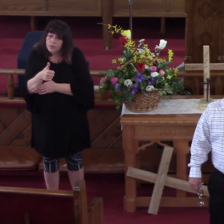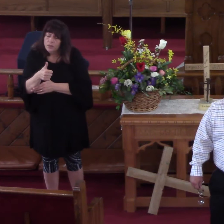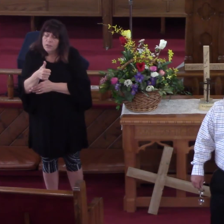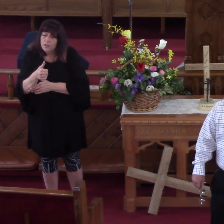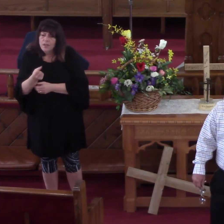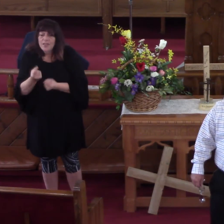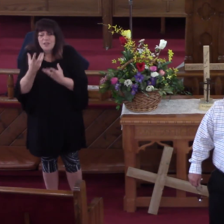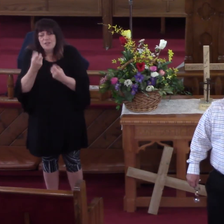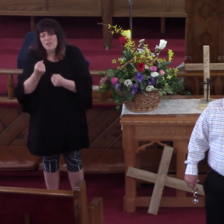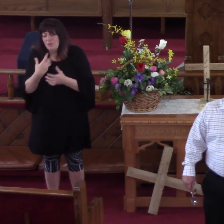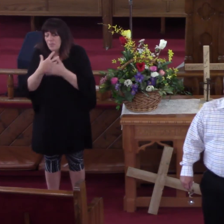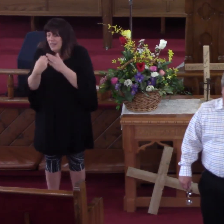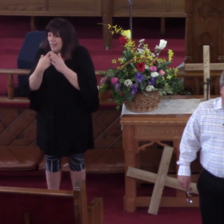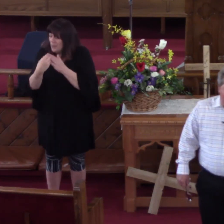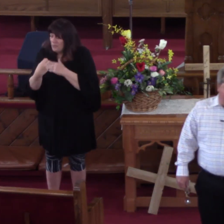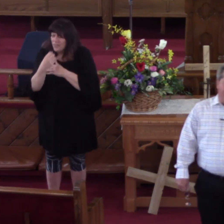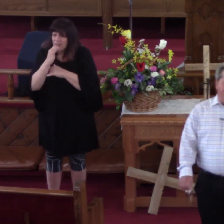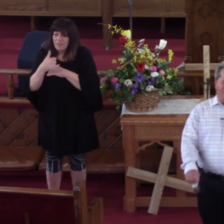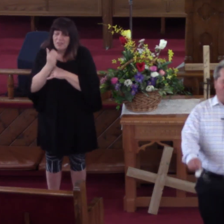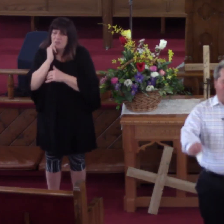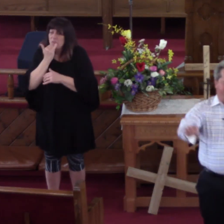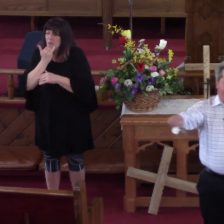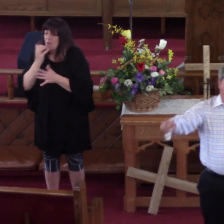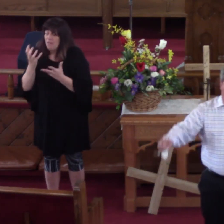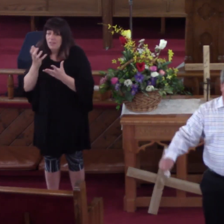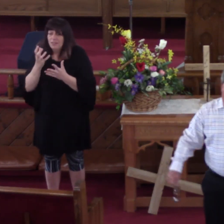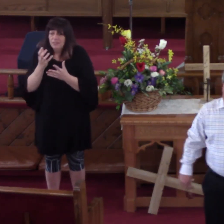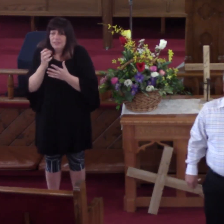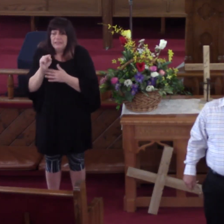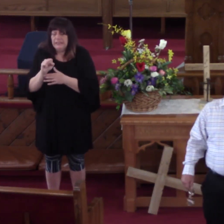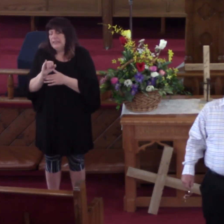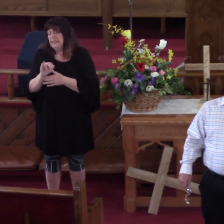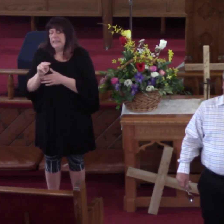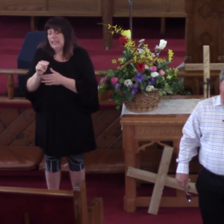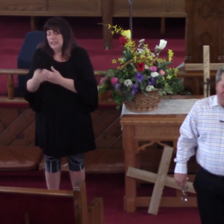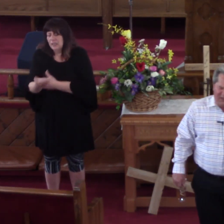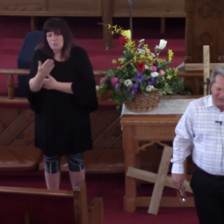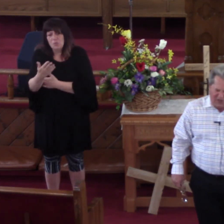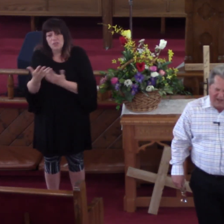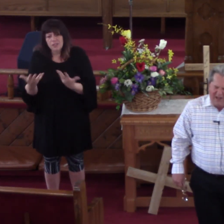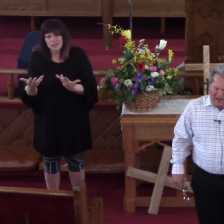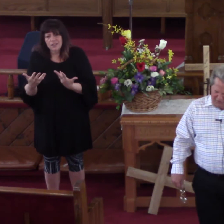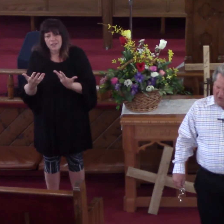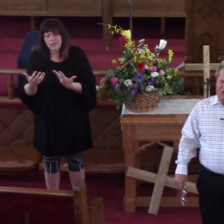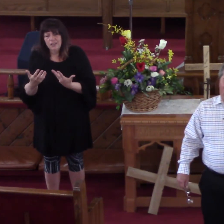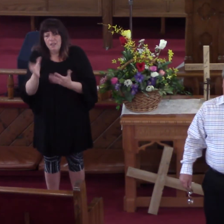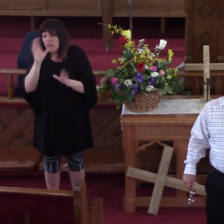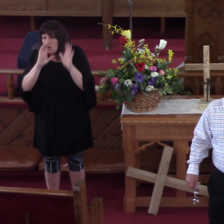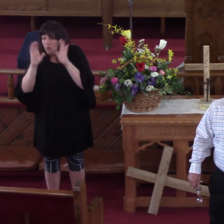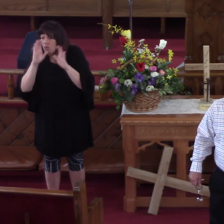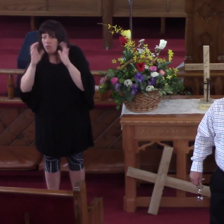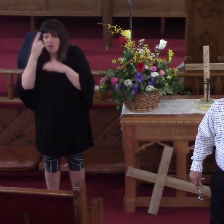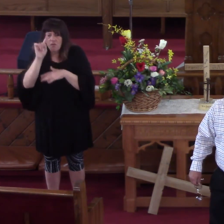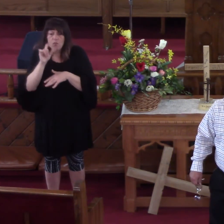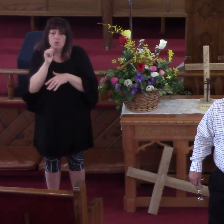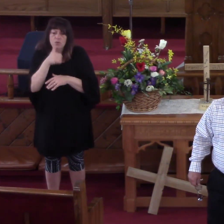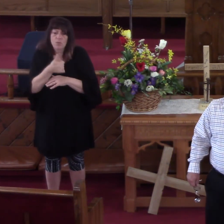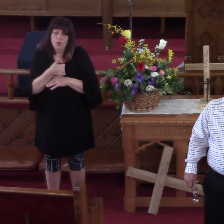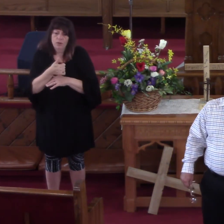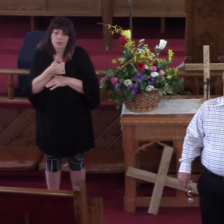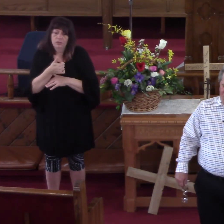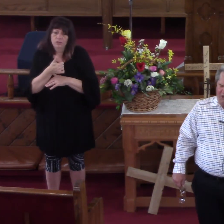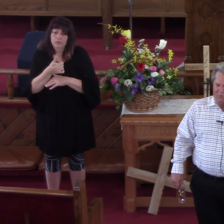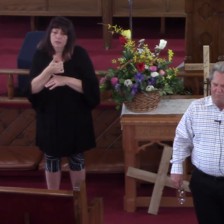And The Fields Of Sin This Morning They Never Look For Tomorrow But May I Say This You're Going To Stand